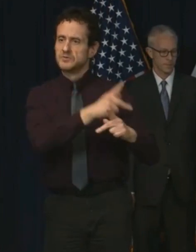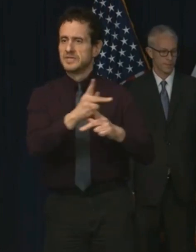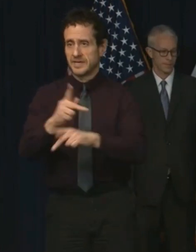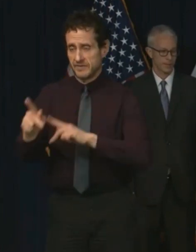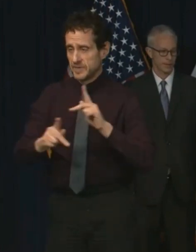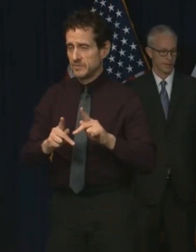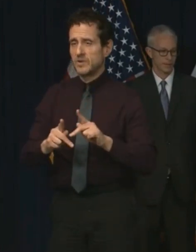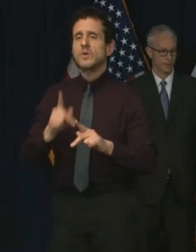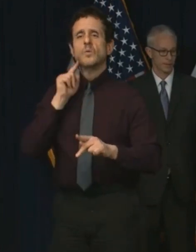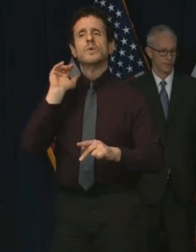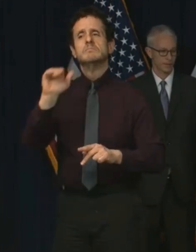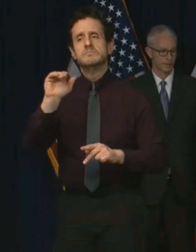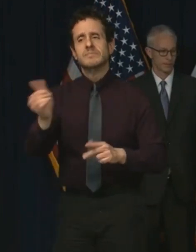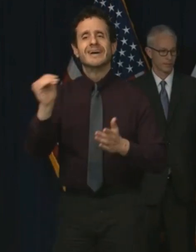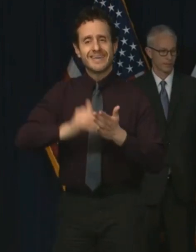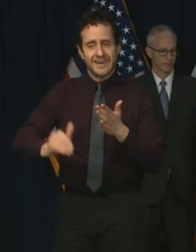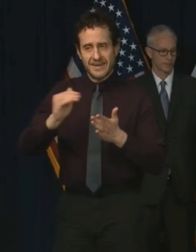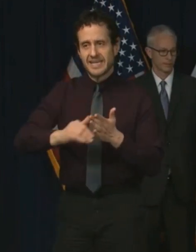need to flatten the curve.